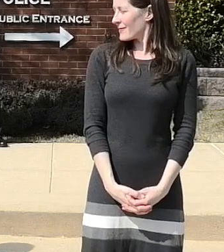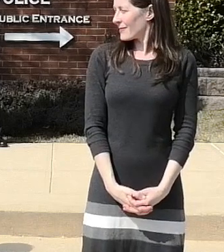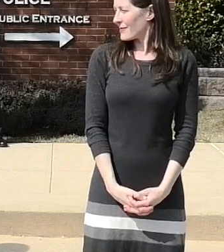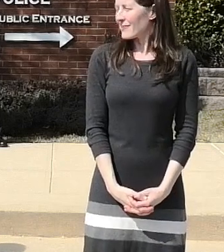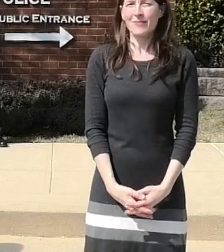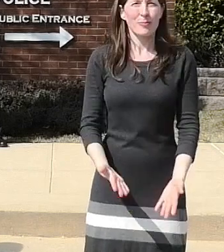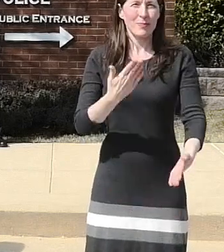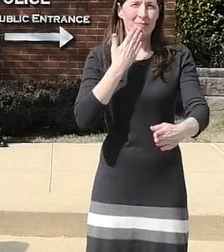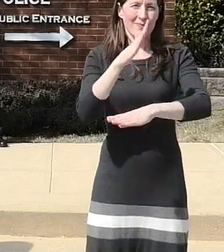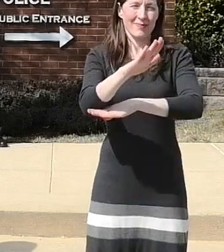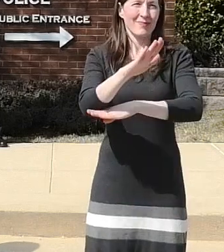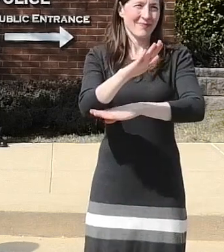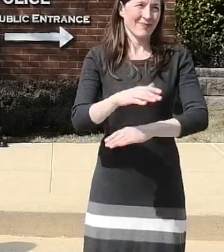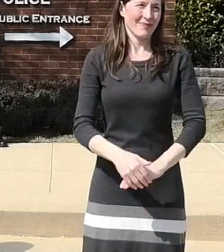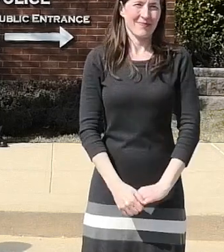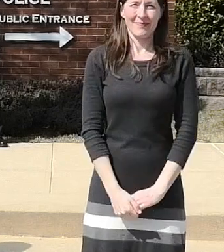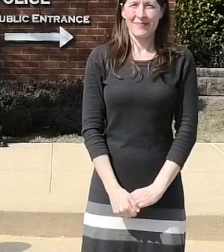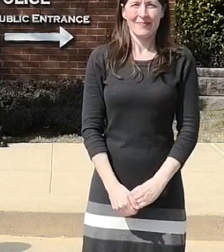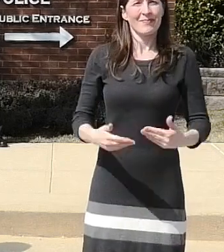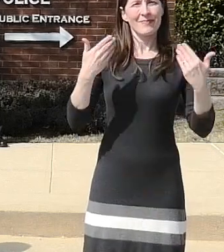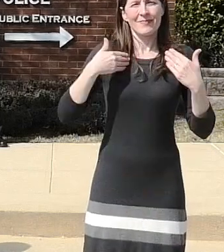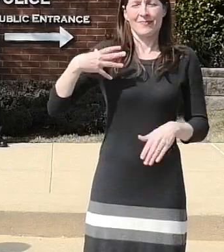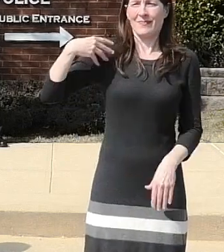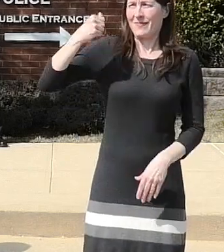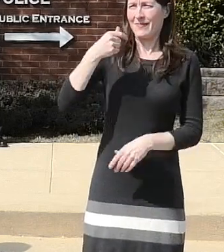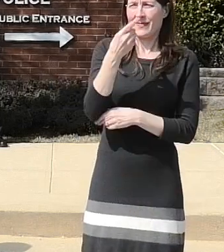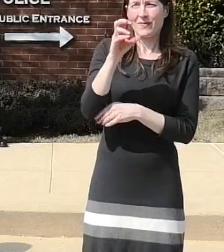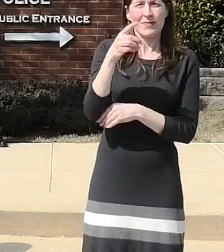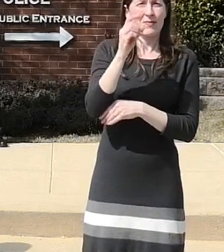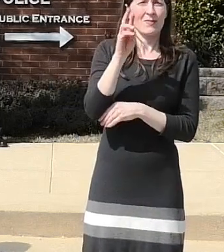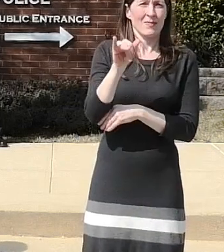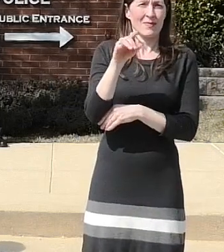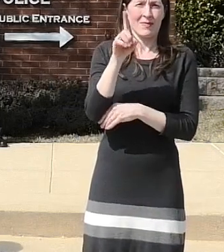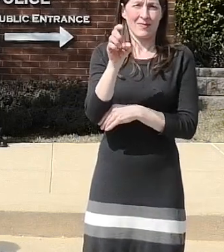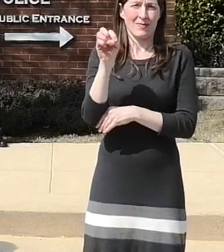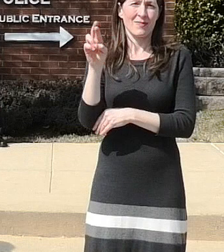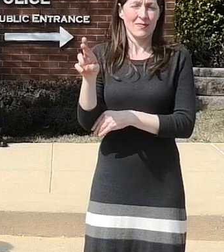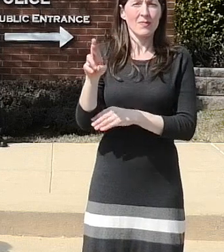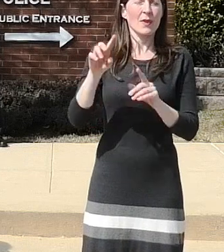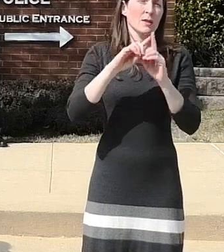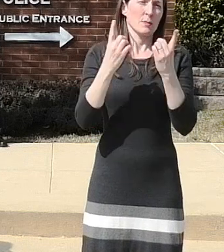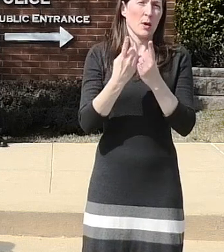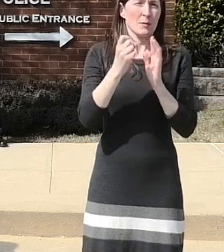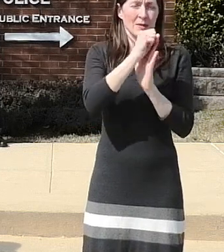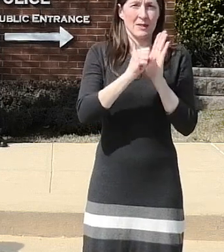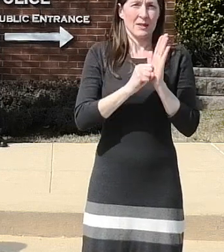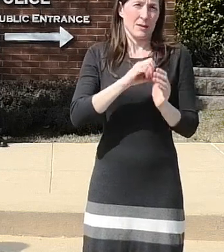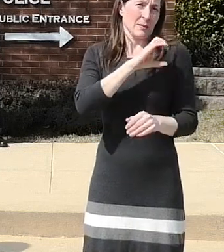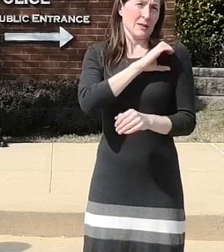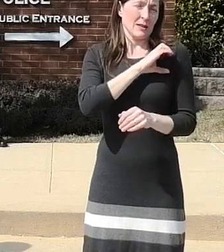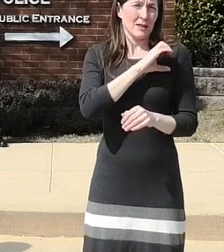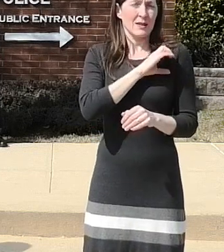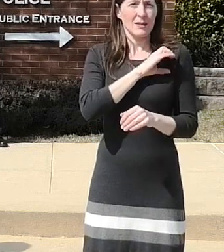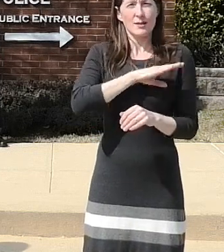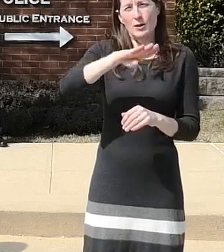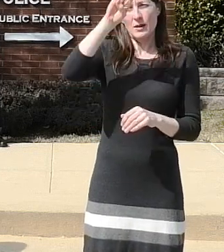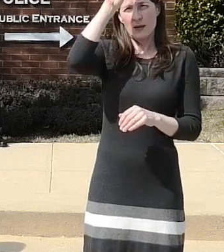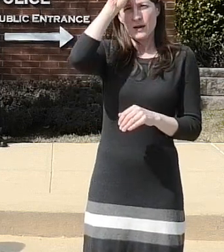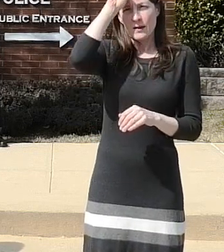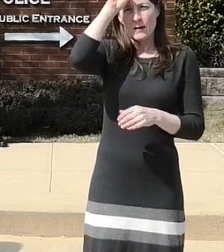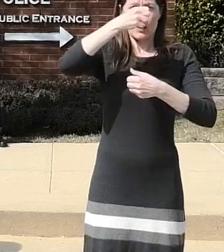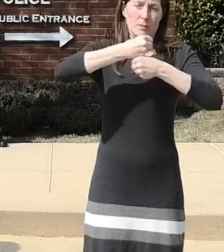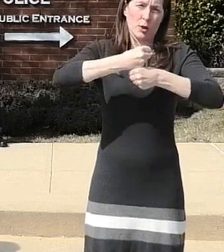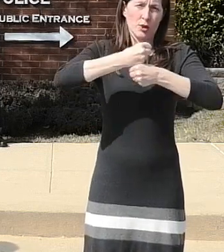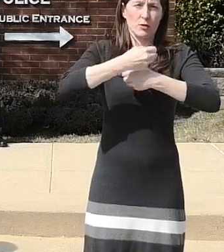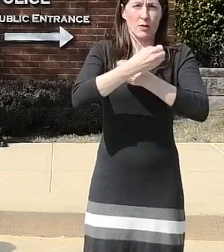good afternoon everybody i'm chief gregory durr maryland state fire marshal's office department of state police we are primary